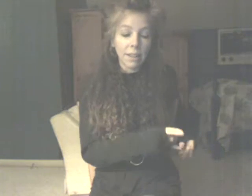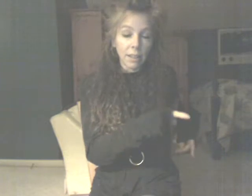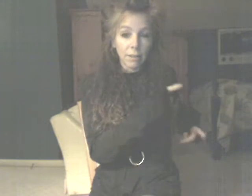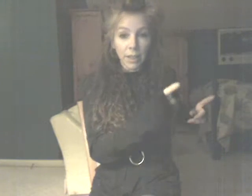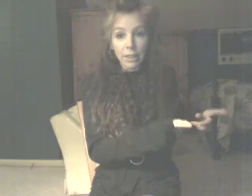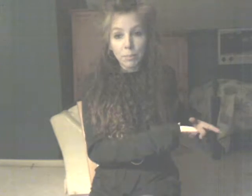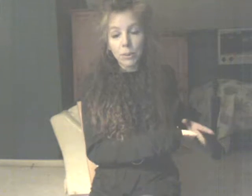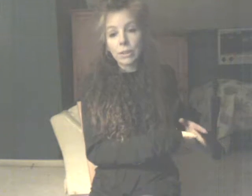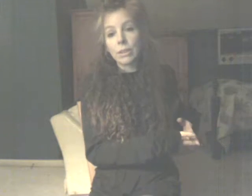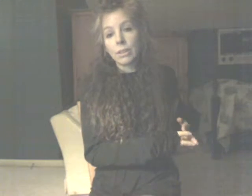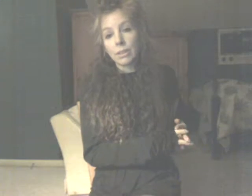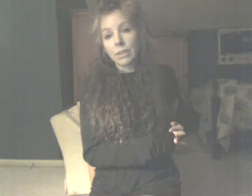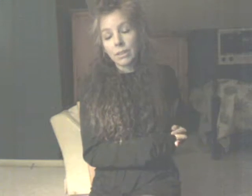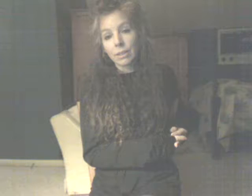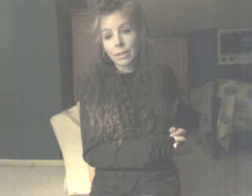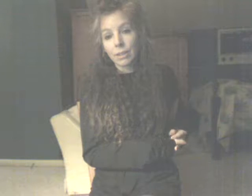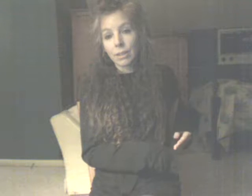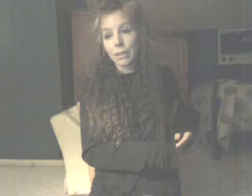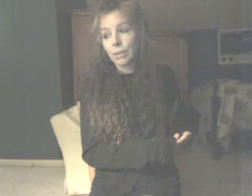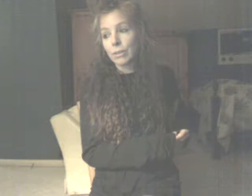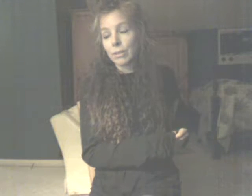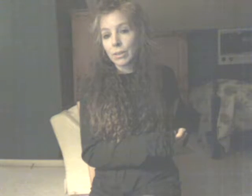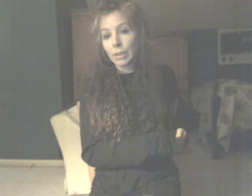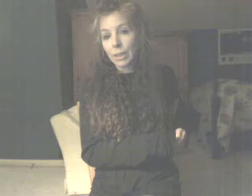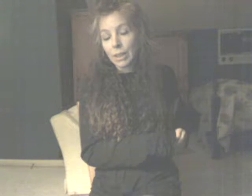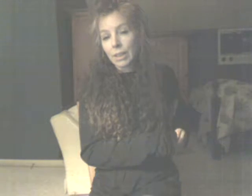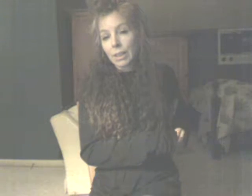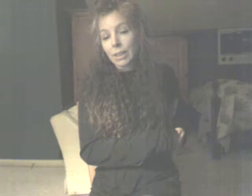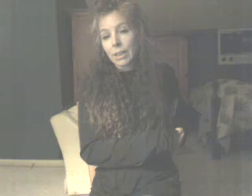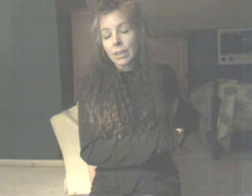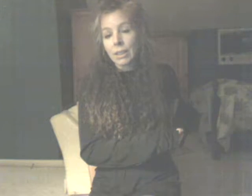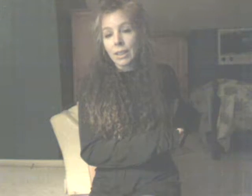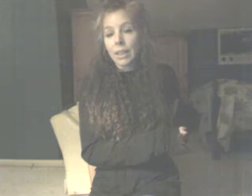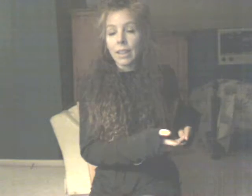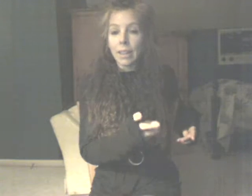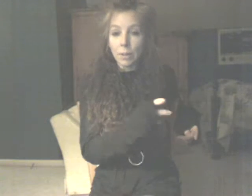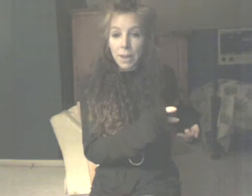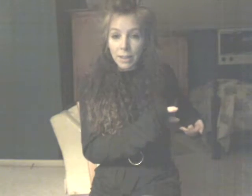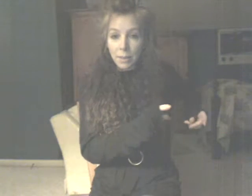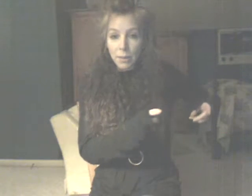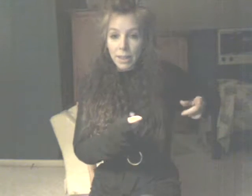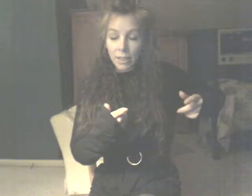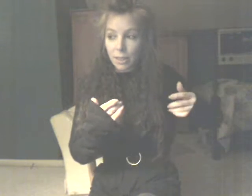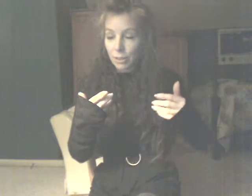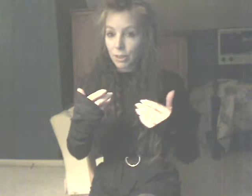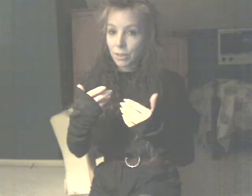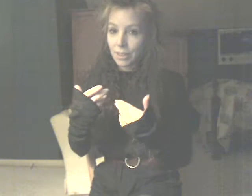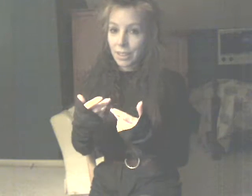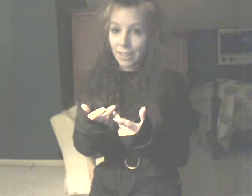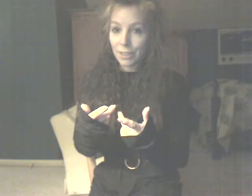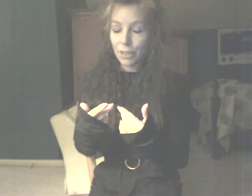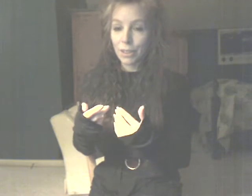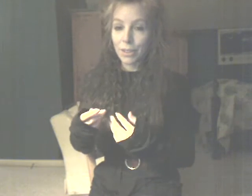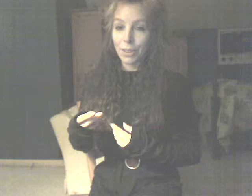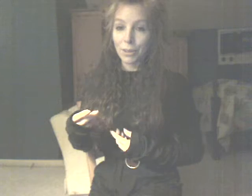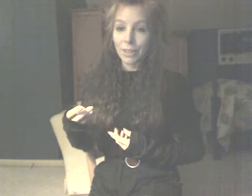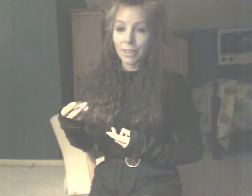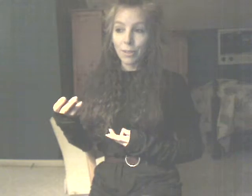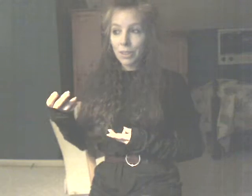That available, you know. And I, and I go back to, I go back to like, you know, the teenage years, you know, when you're like really